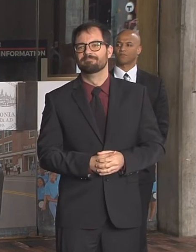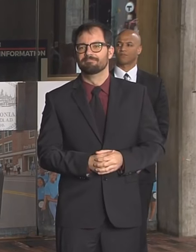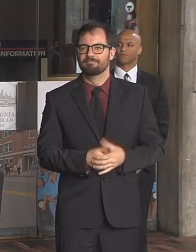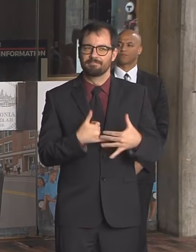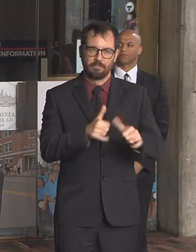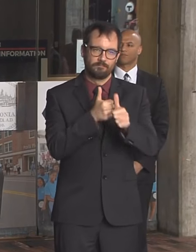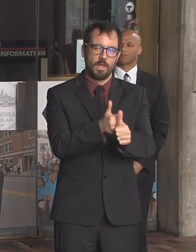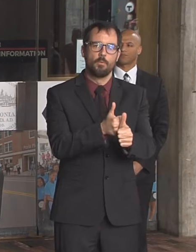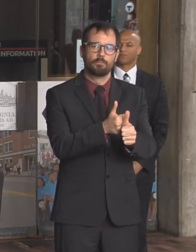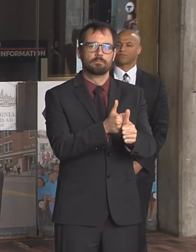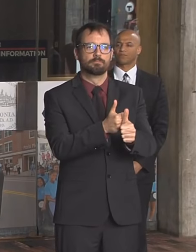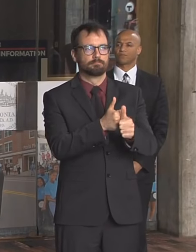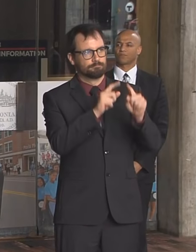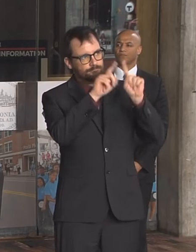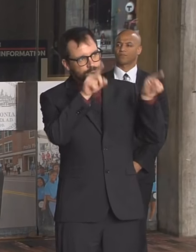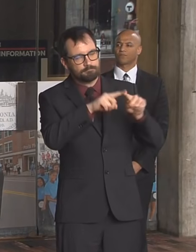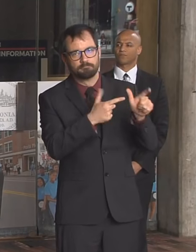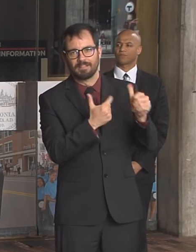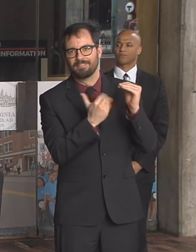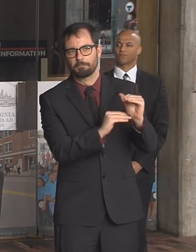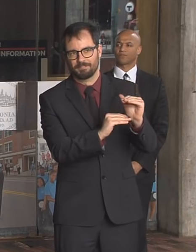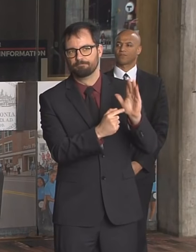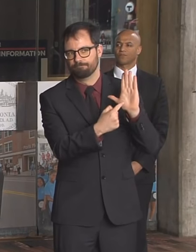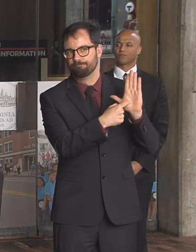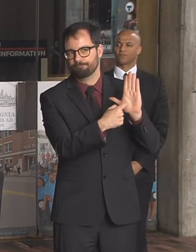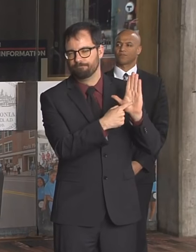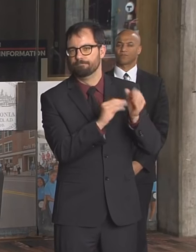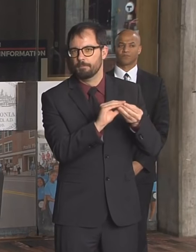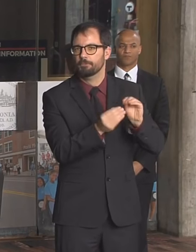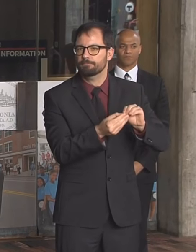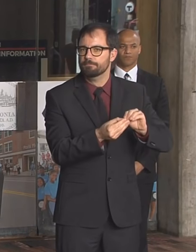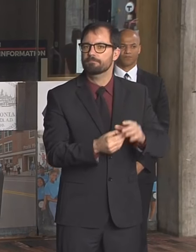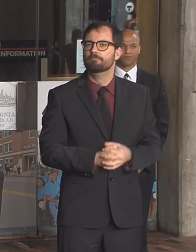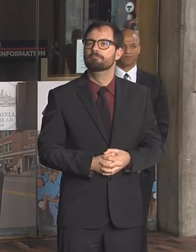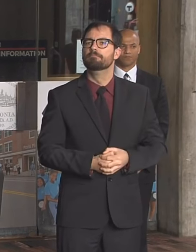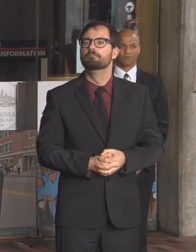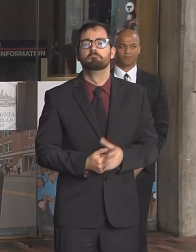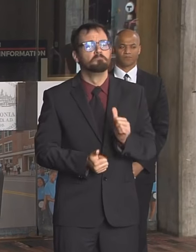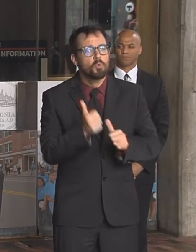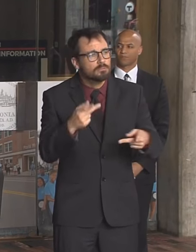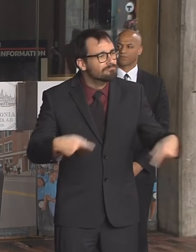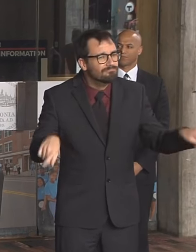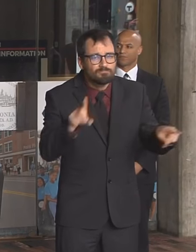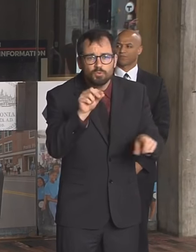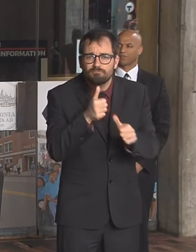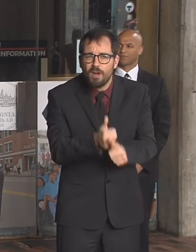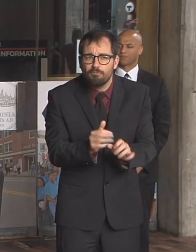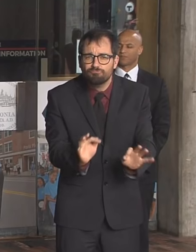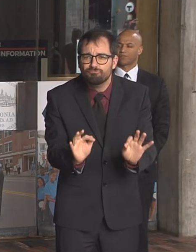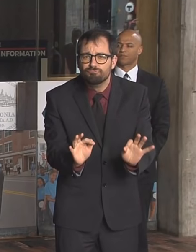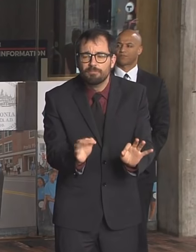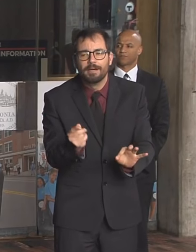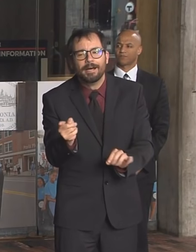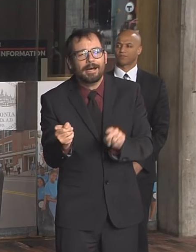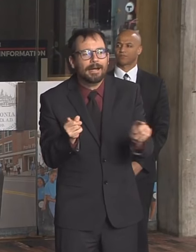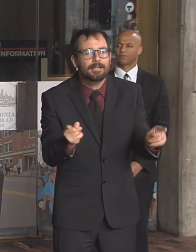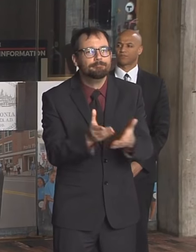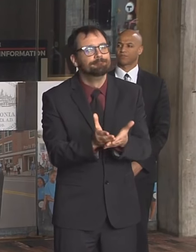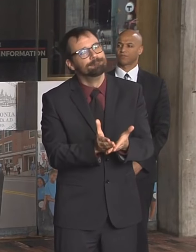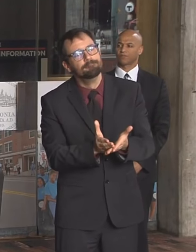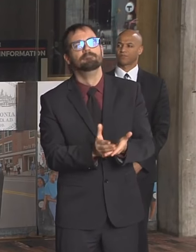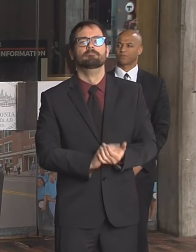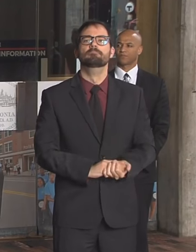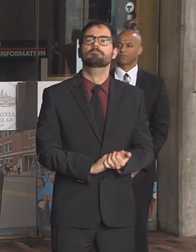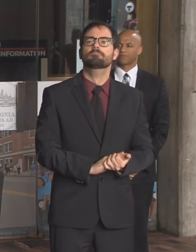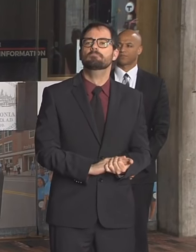here and that's what, in the most parts of our city, that's what's happening and we need to do in that particular case. Water and sewer. Water and sewer